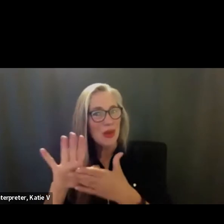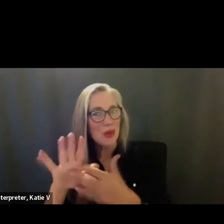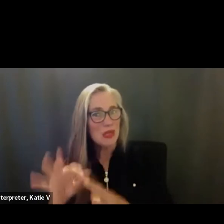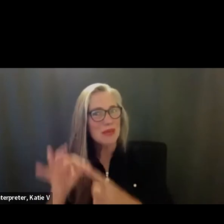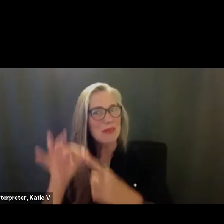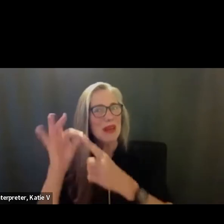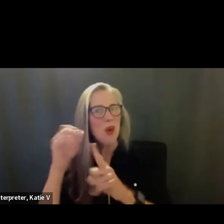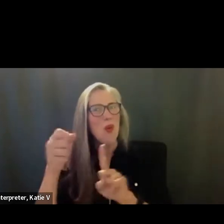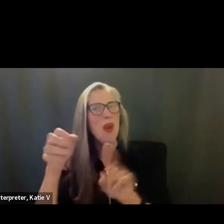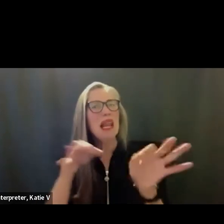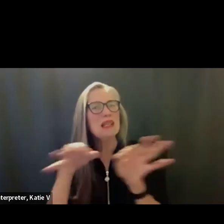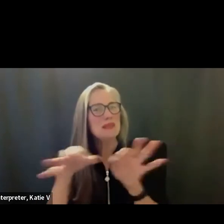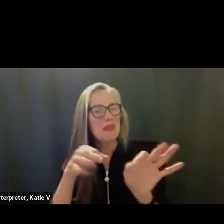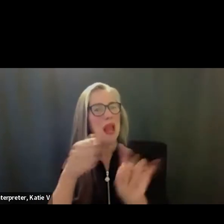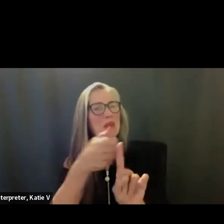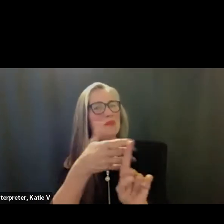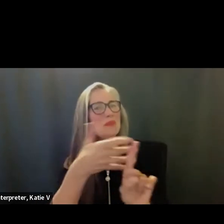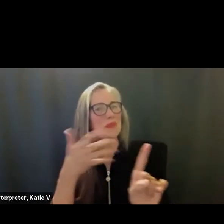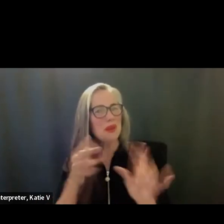being with us. Dr. Simmons, welcome.